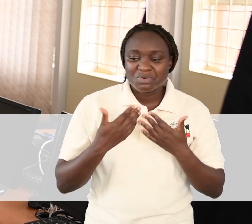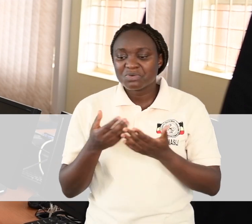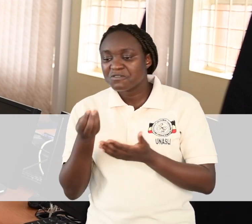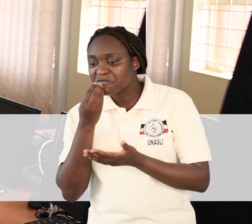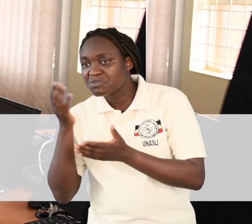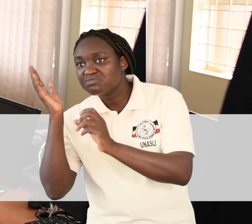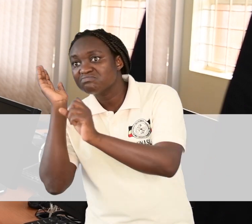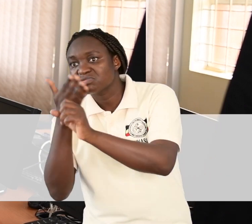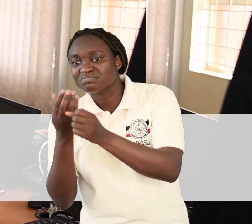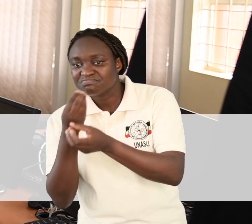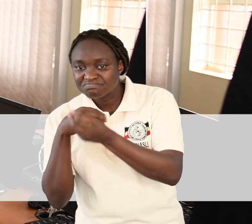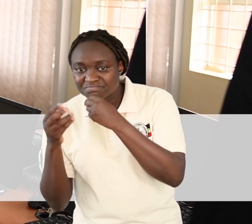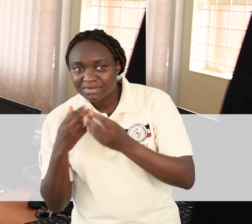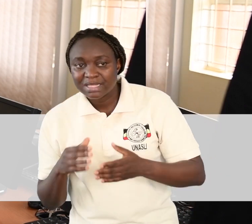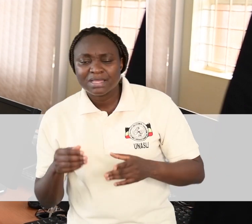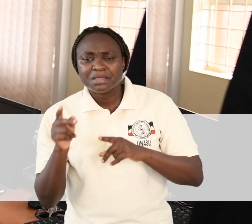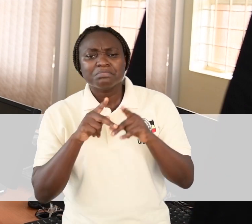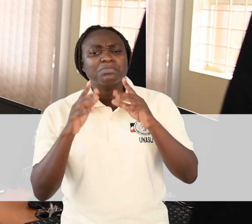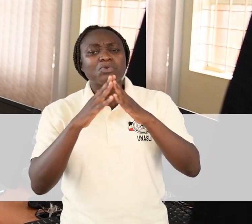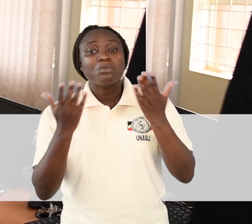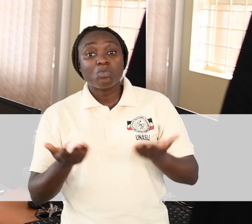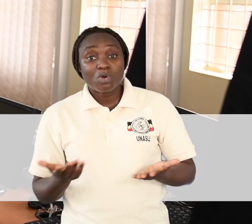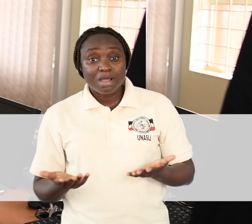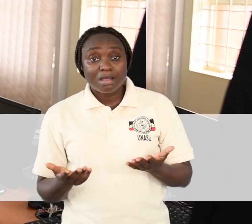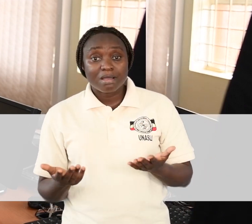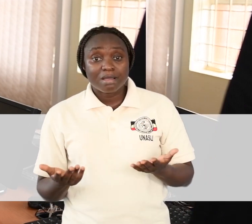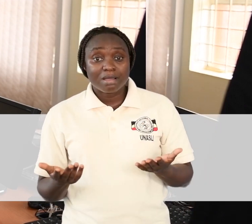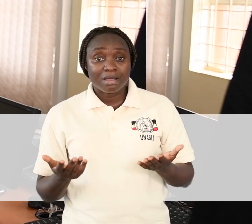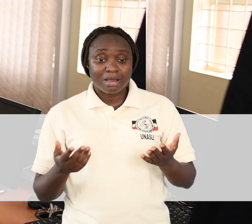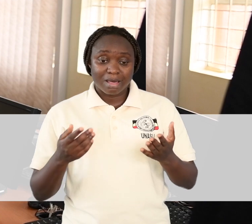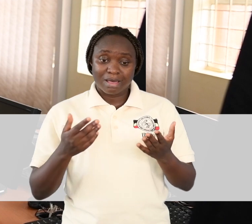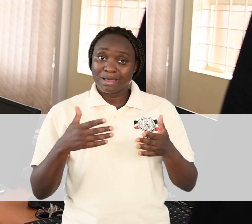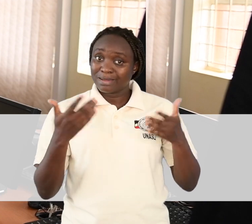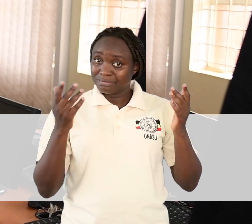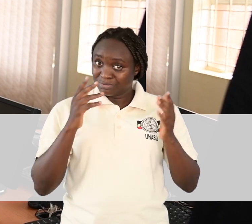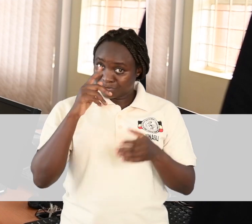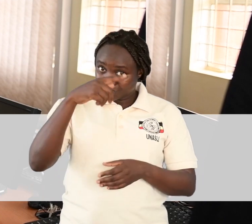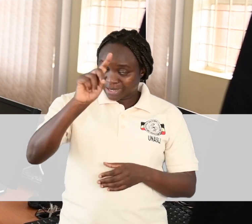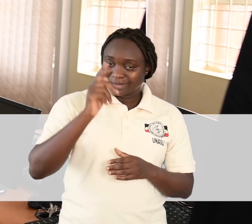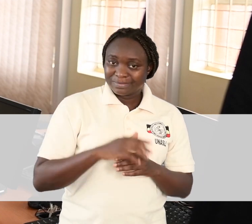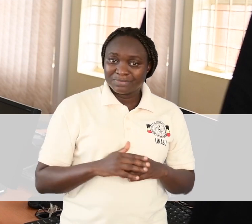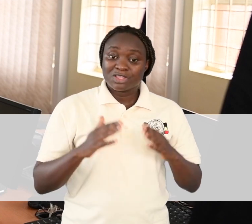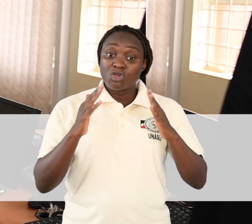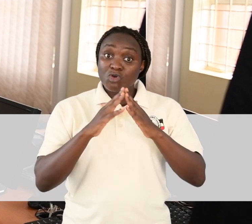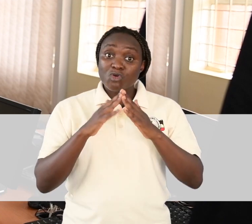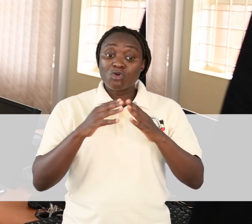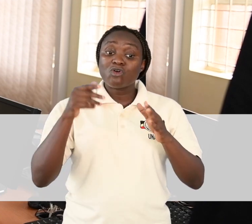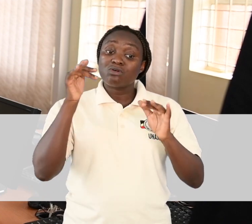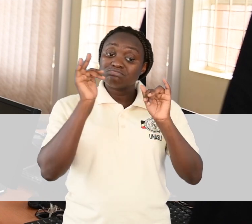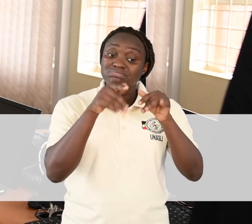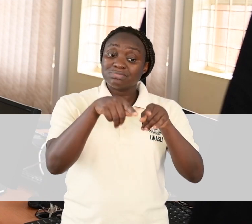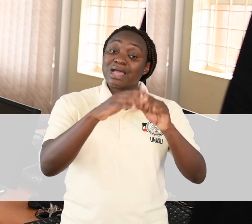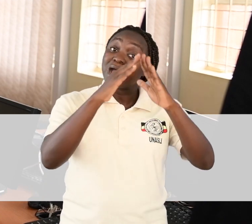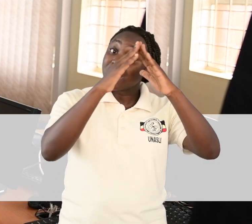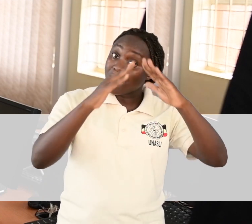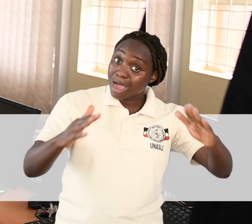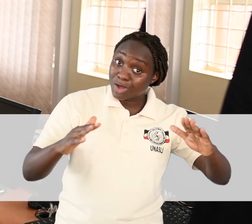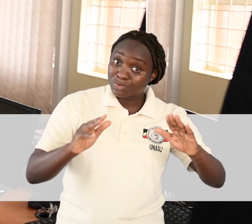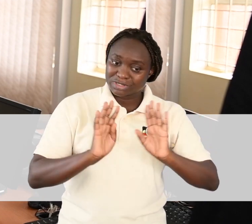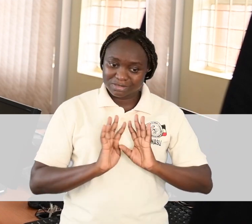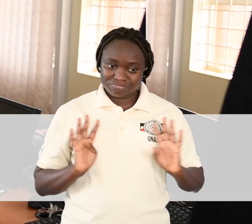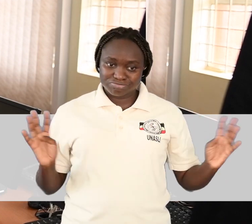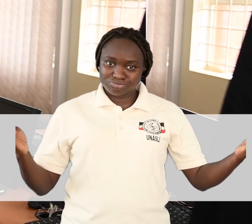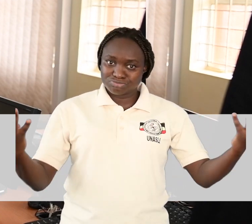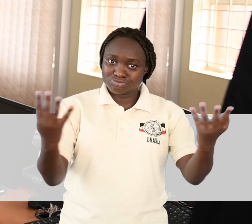And where do those people live? Very true. They live in the house that is found inside